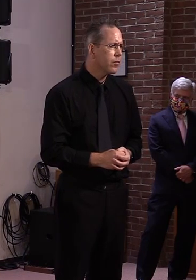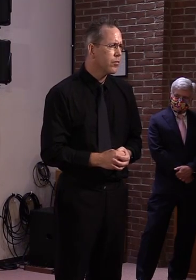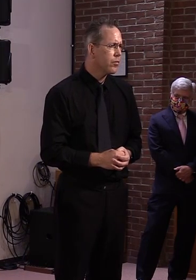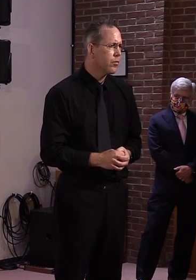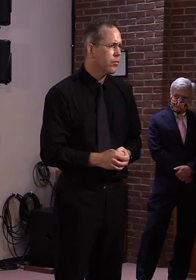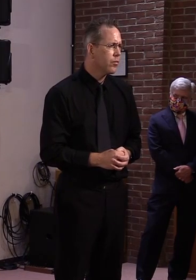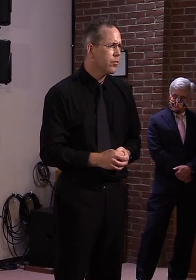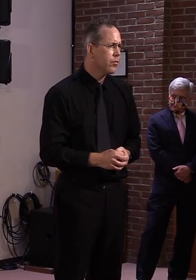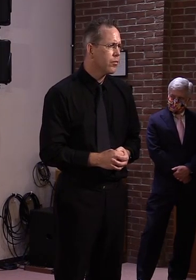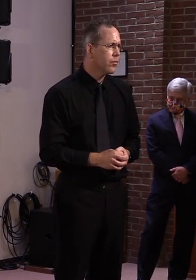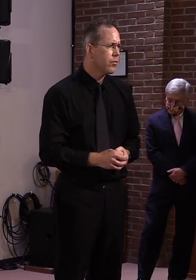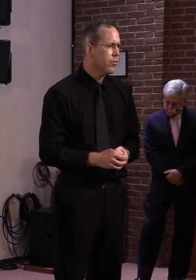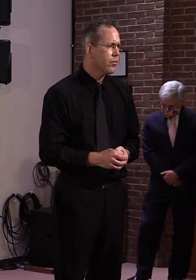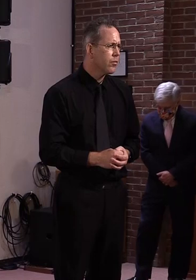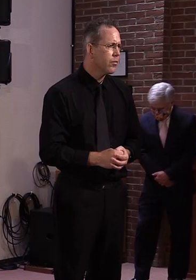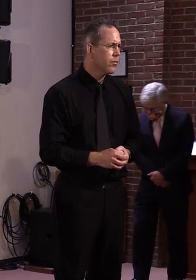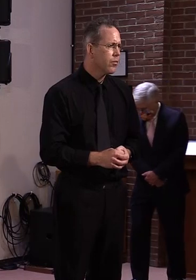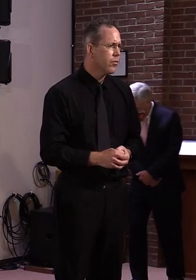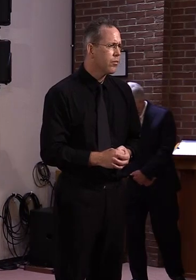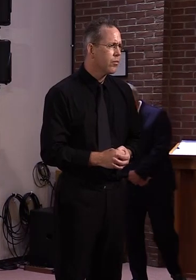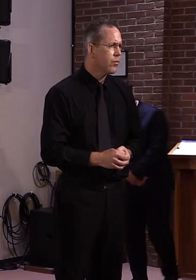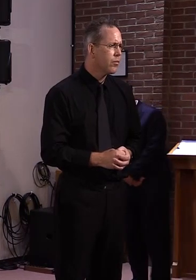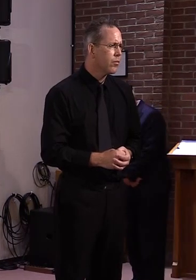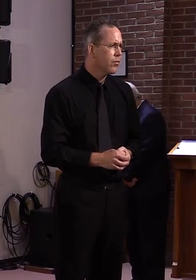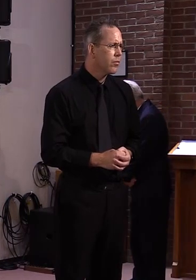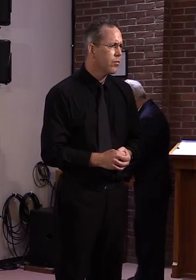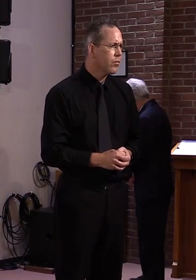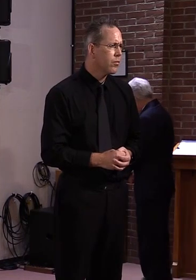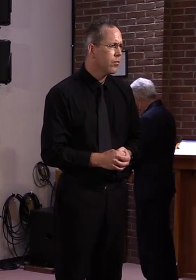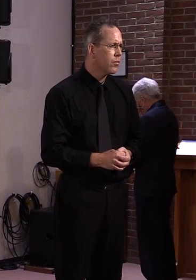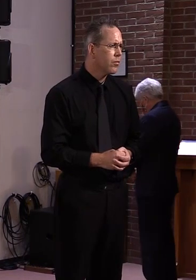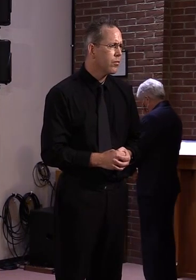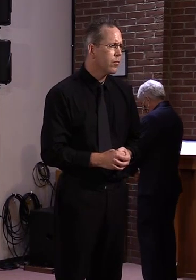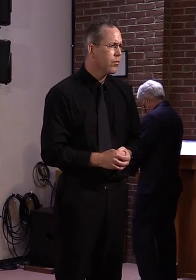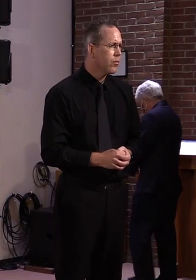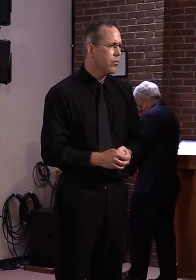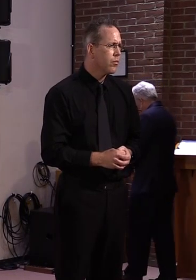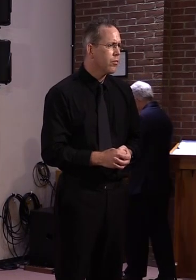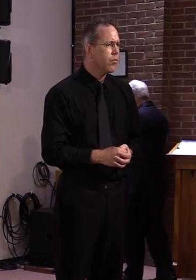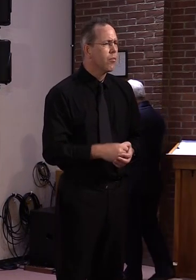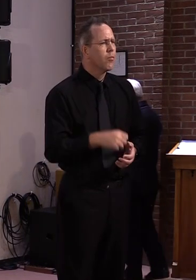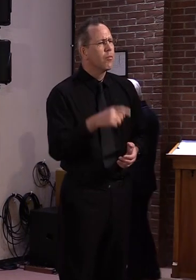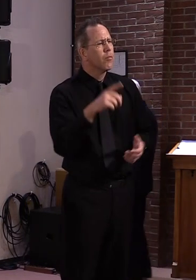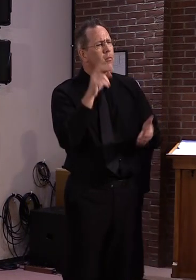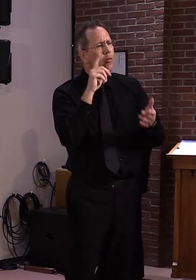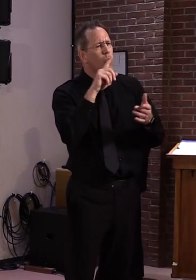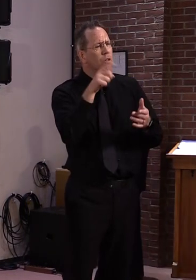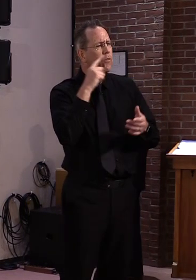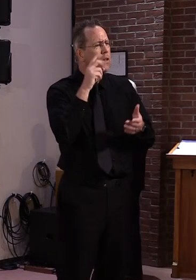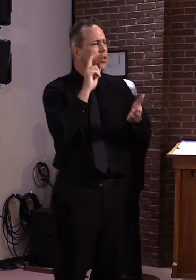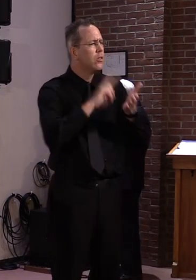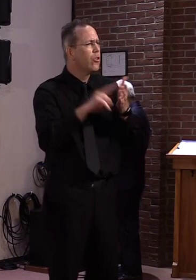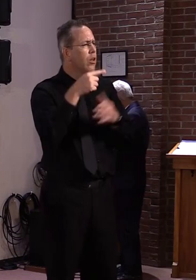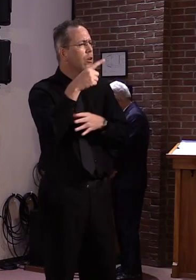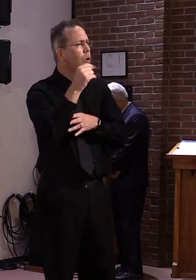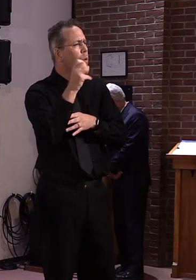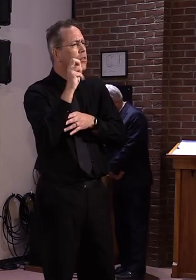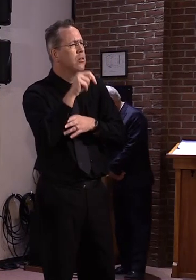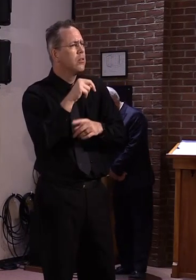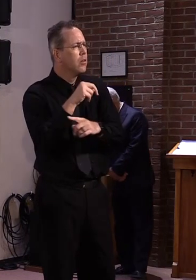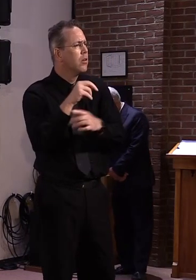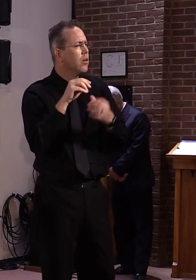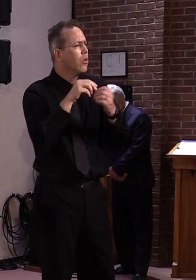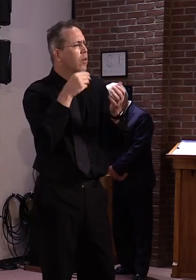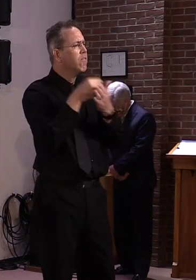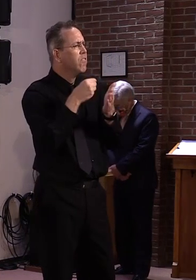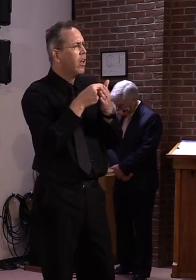businesses showing a certain amount of losses to, uh, qualify. sounds like that type of criteria has, they, that's not going